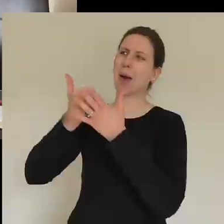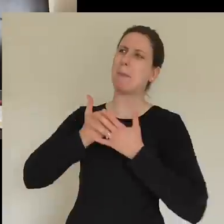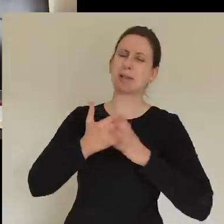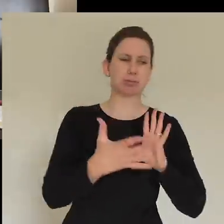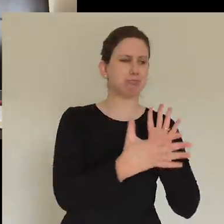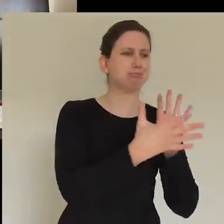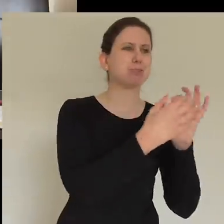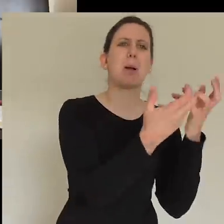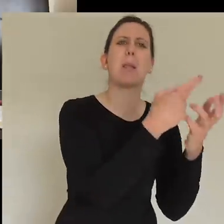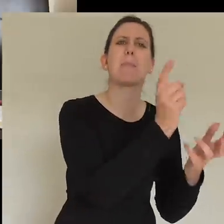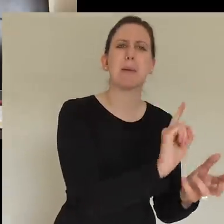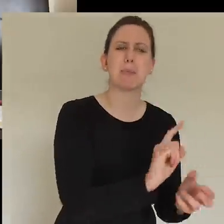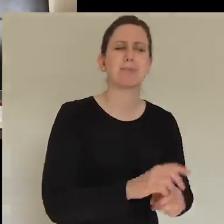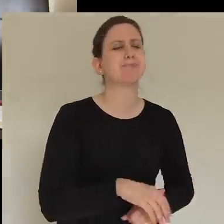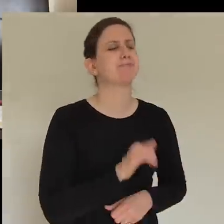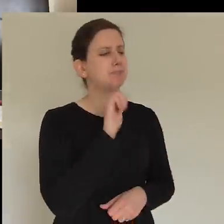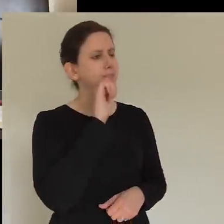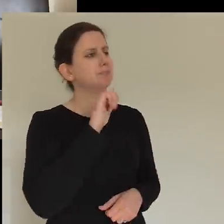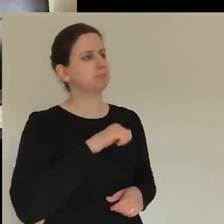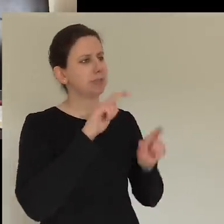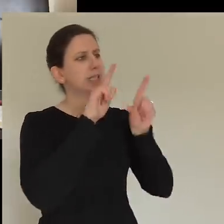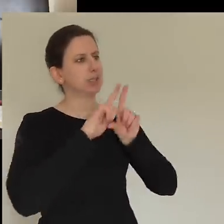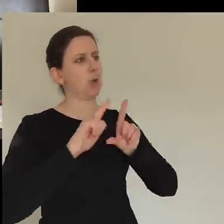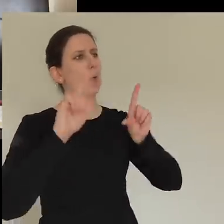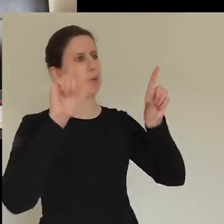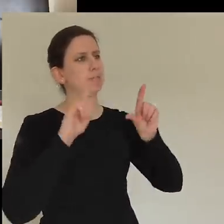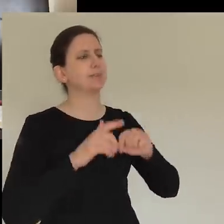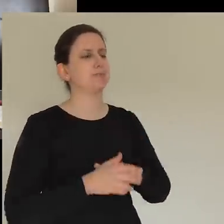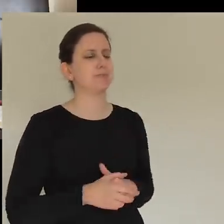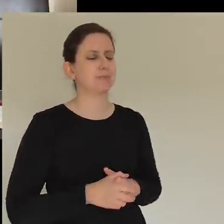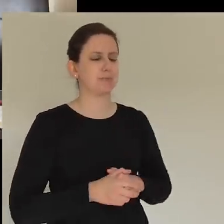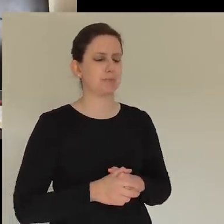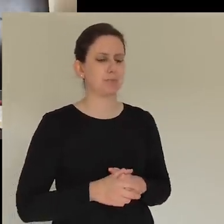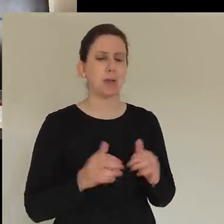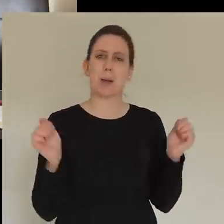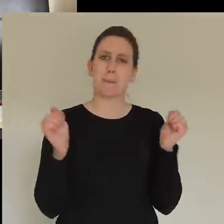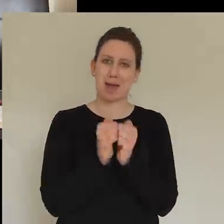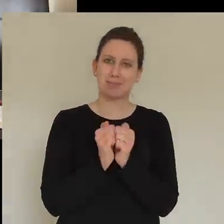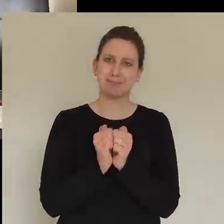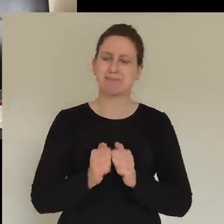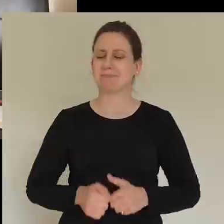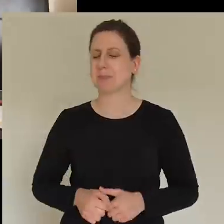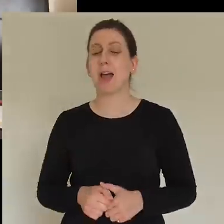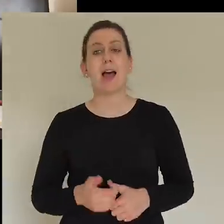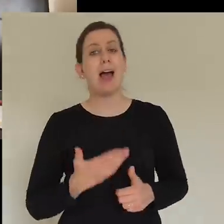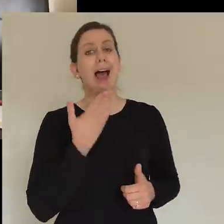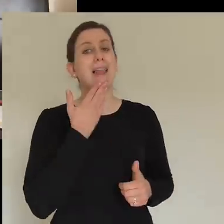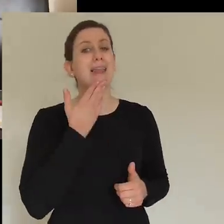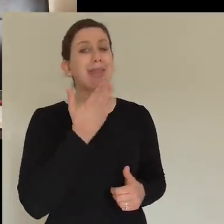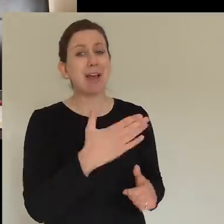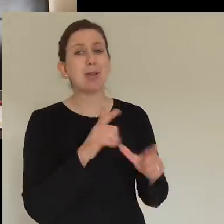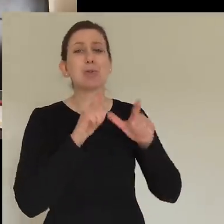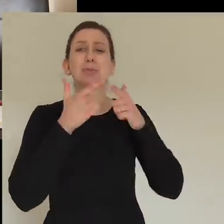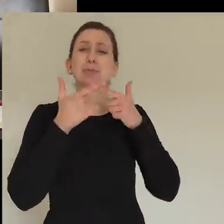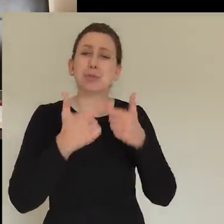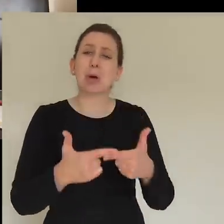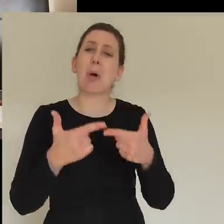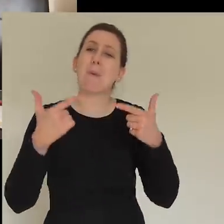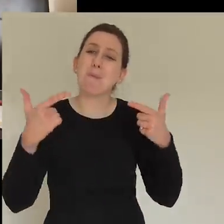Yes, Lord. Yes, Amen. Thank you so much for joining us today. We've loved hanging out with you.